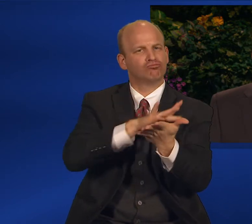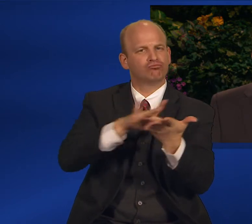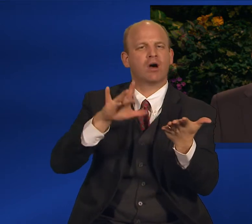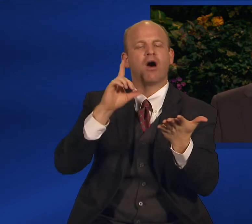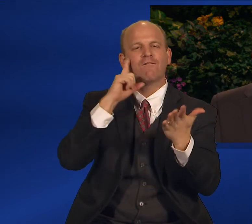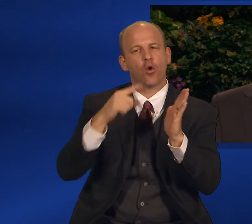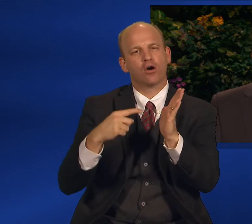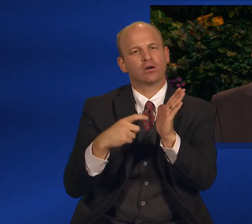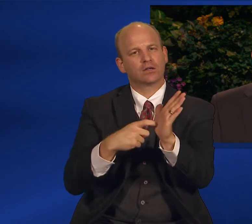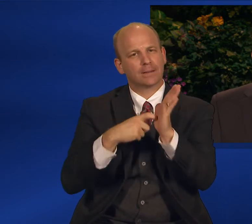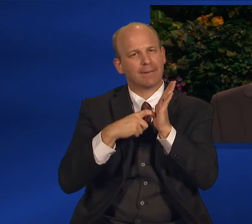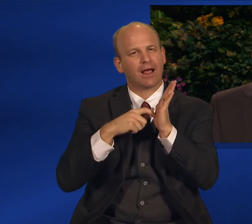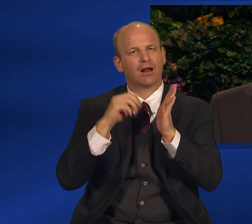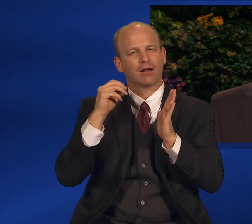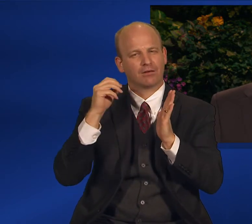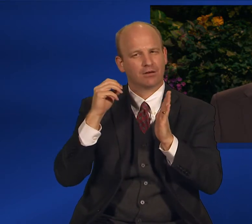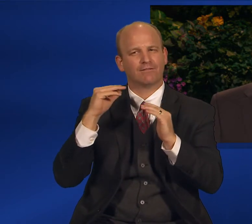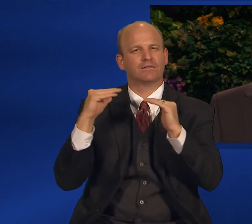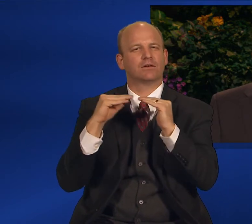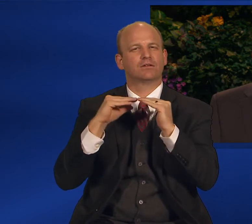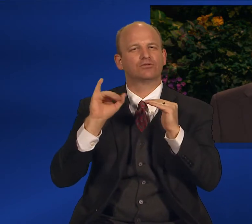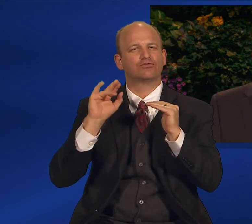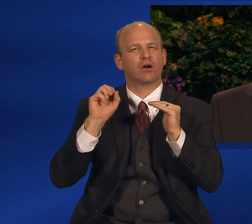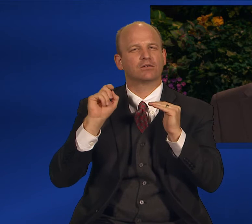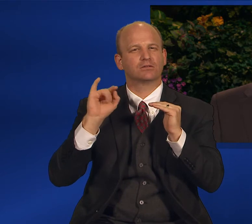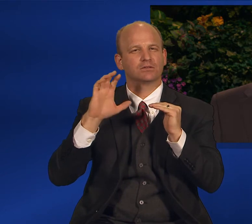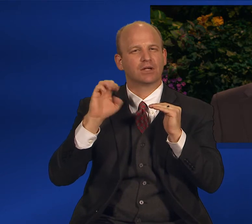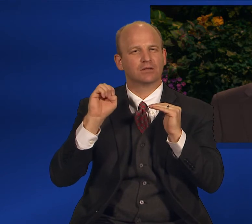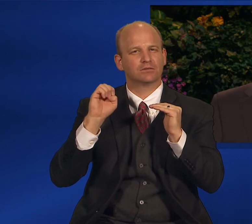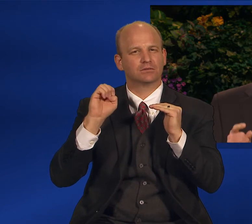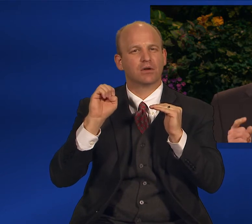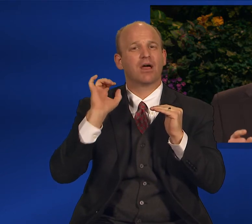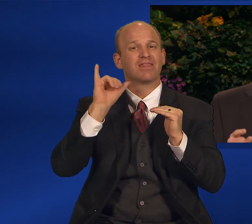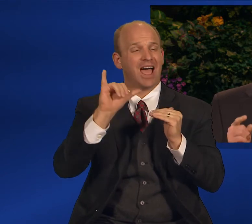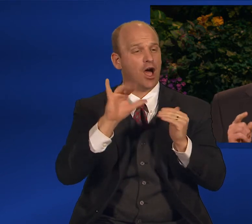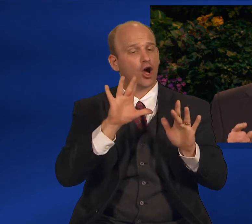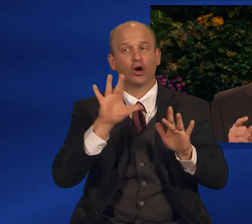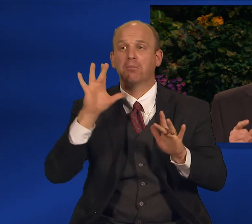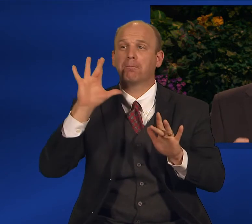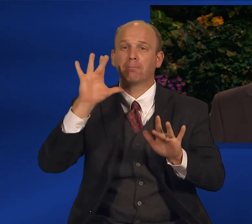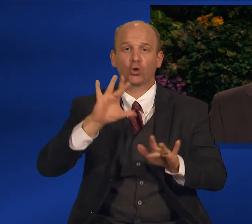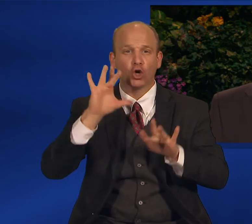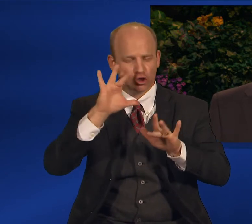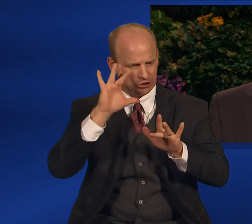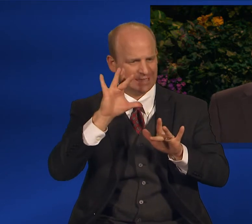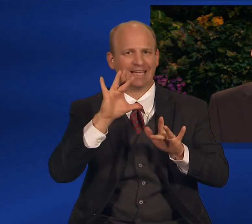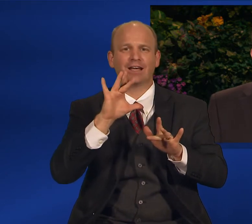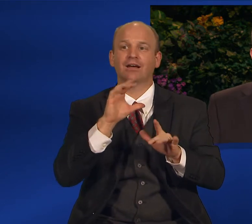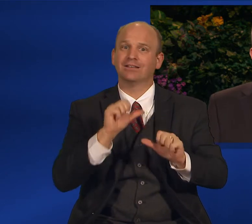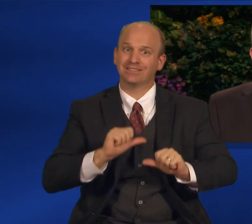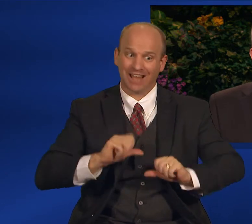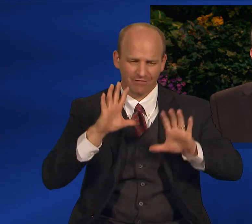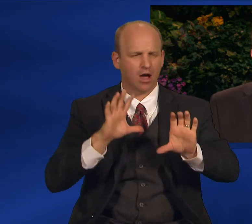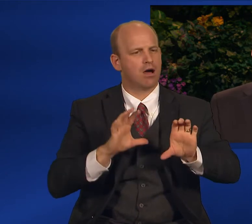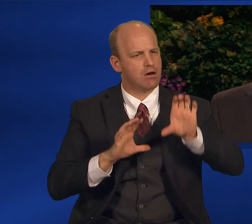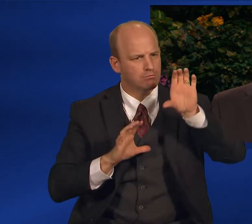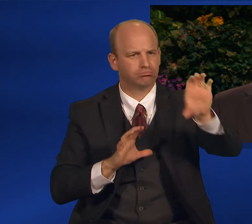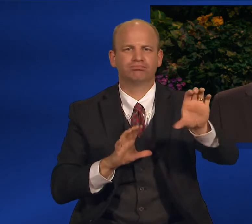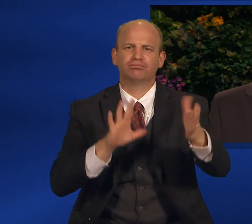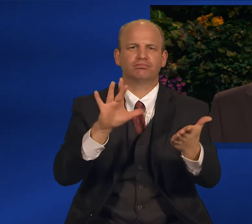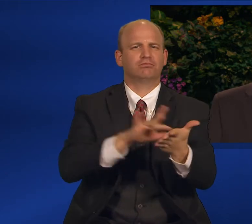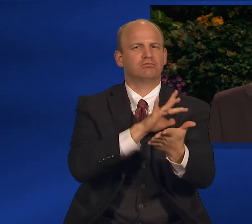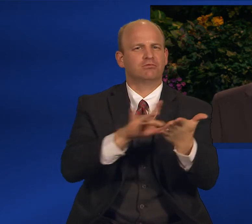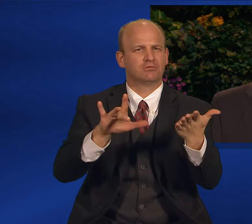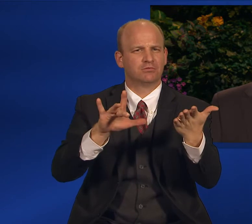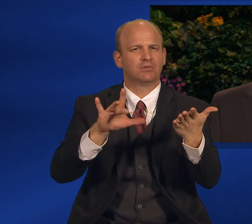and pardons those who repent. The Atonement also satisfies the debt justice owes to